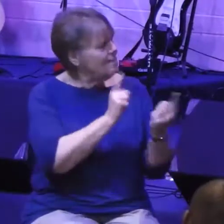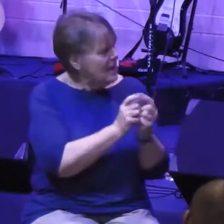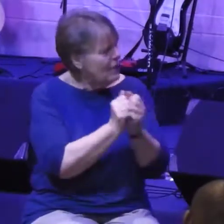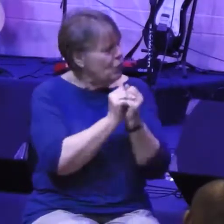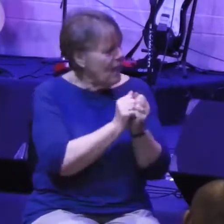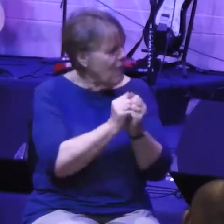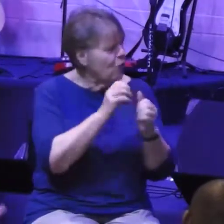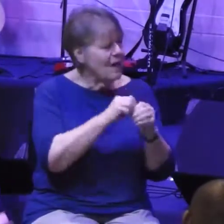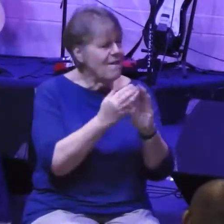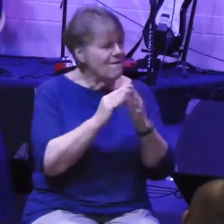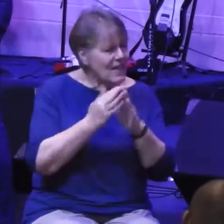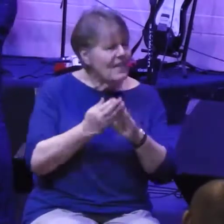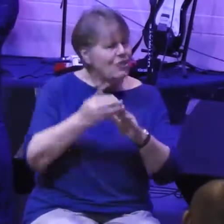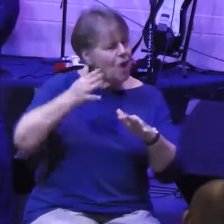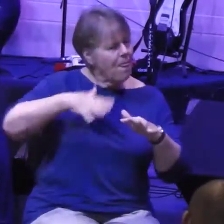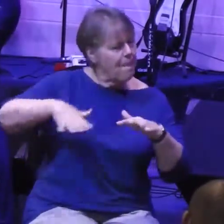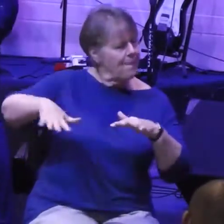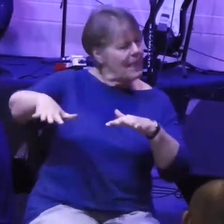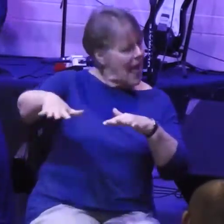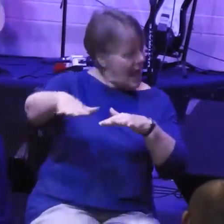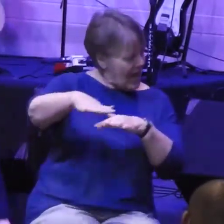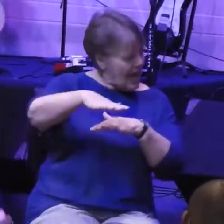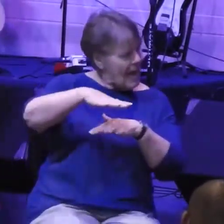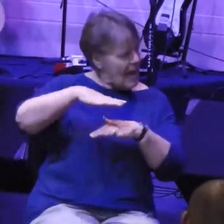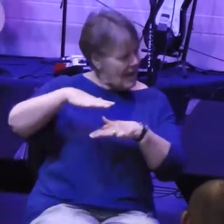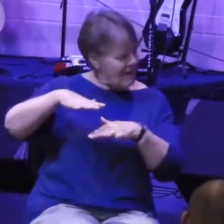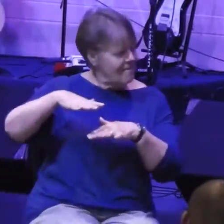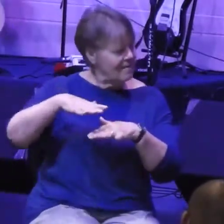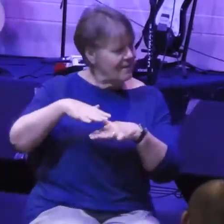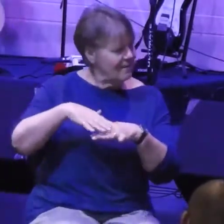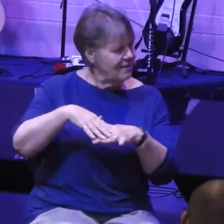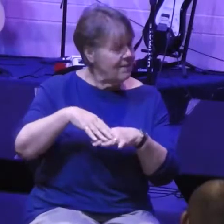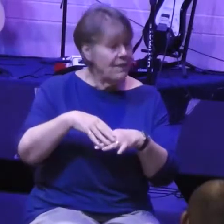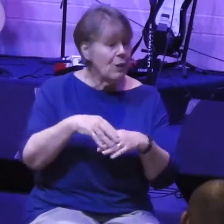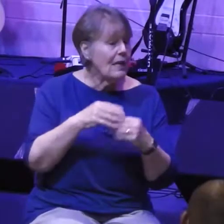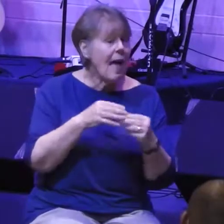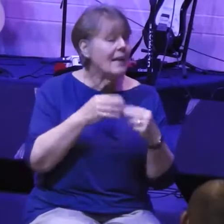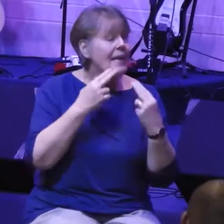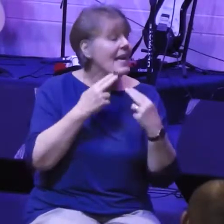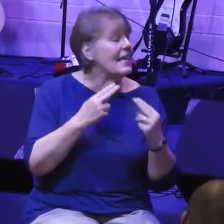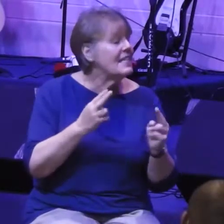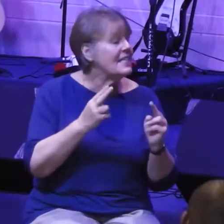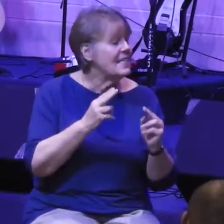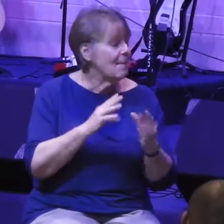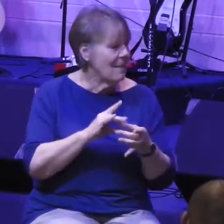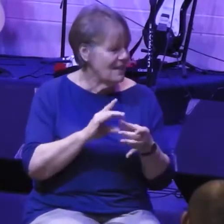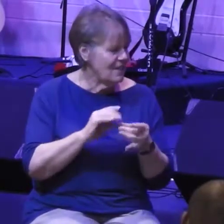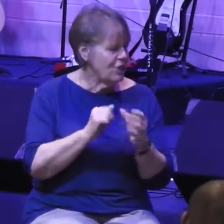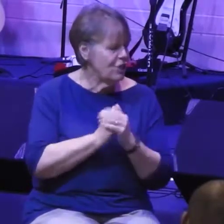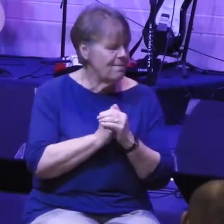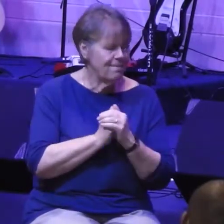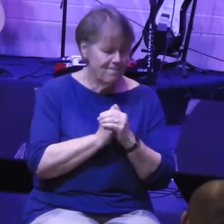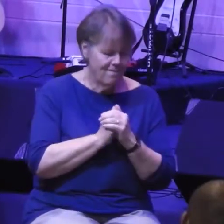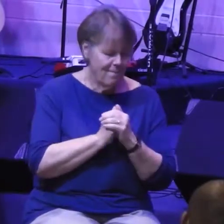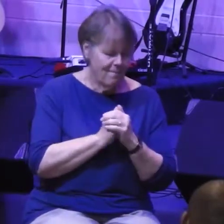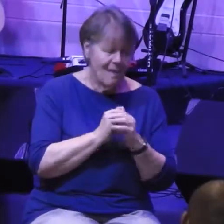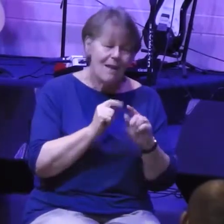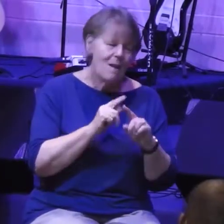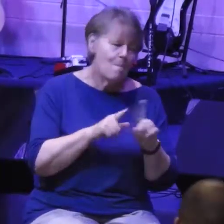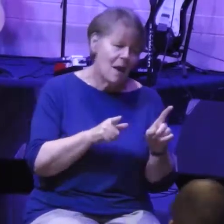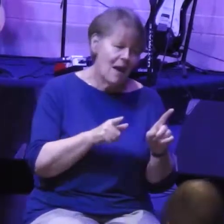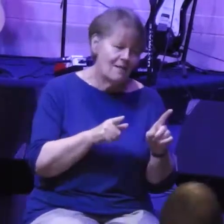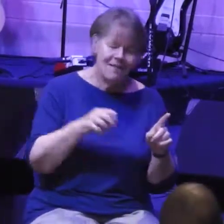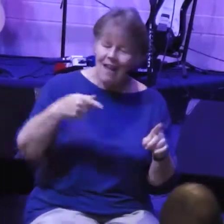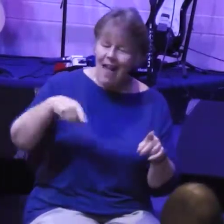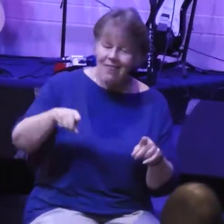villages on the plain of Ono. An innocent little message, but Nehemiah sees through it. But they were scheming